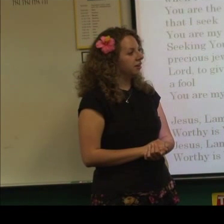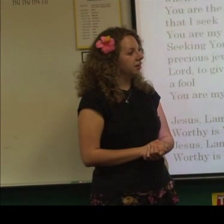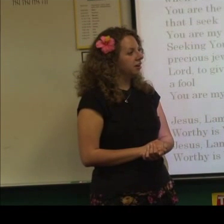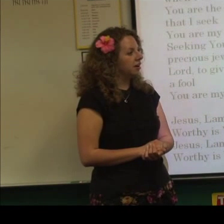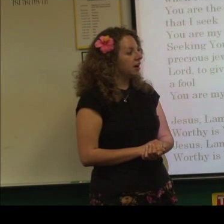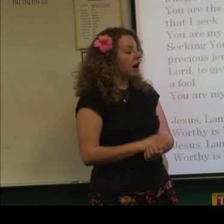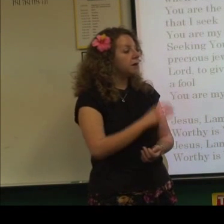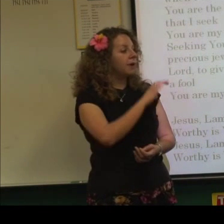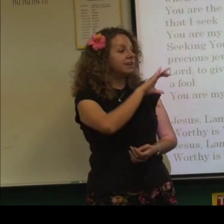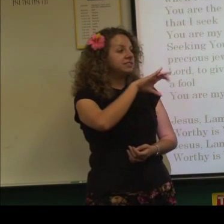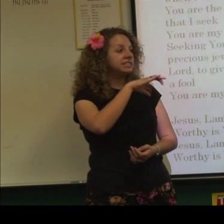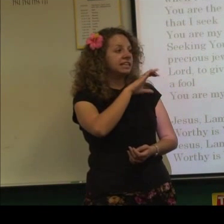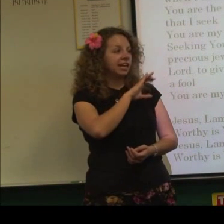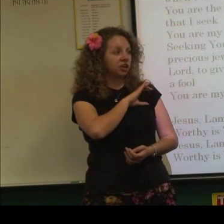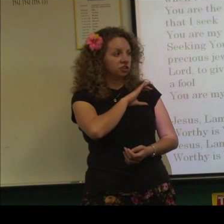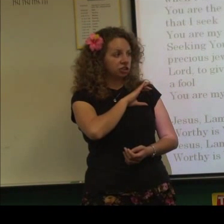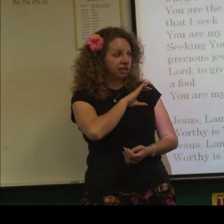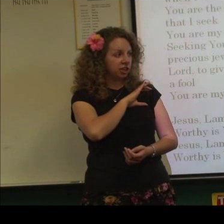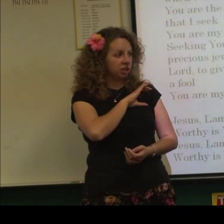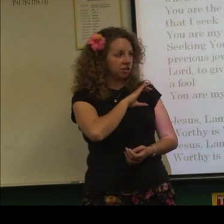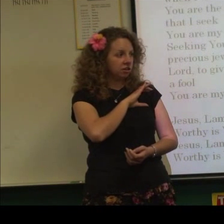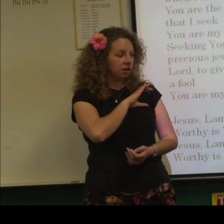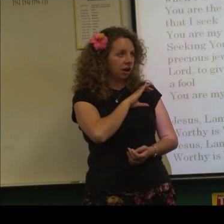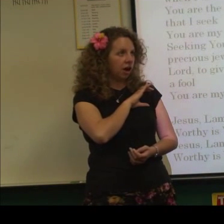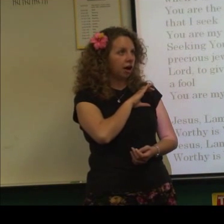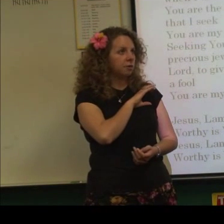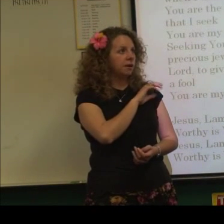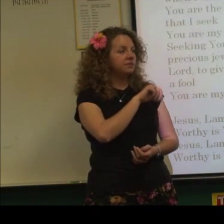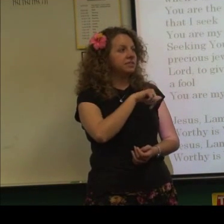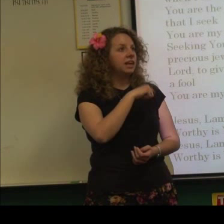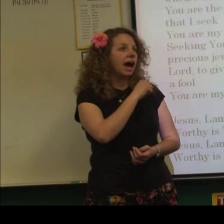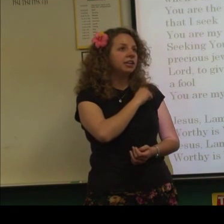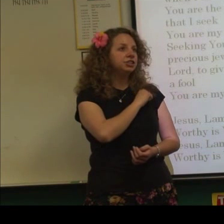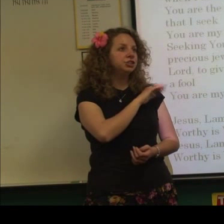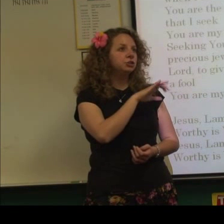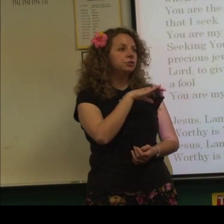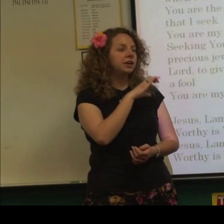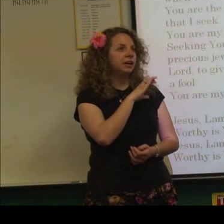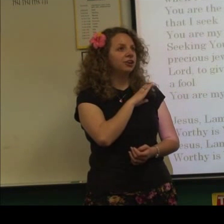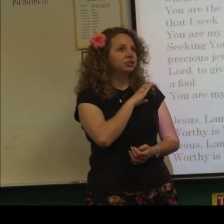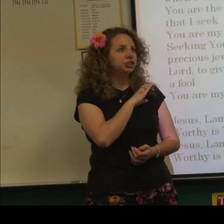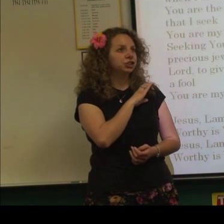C? I've seen character here. I've seen attitude, character.